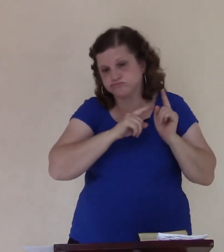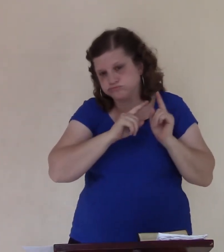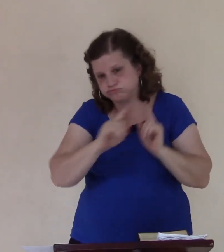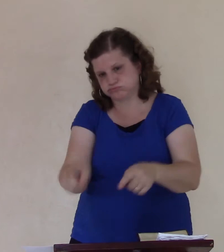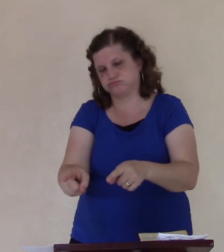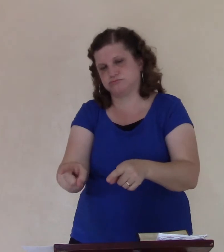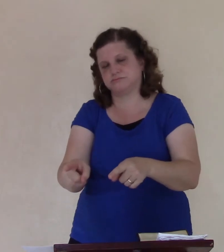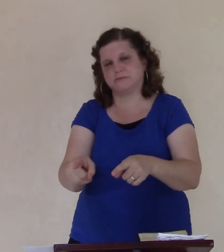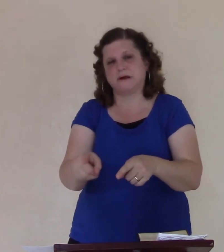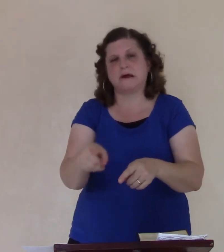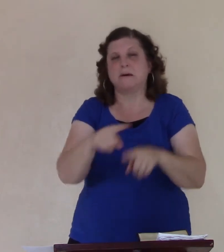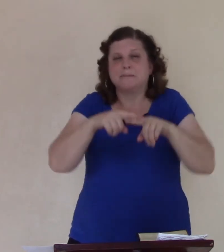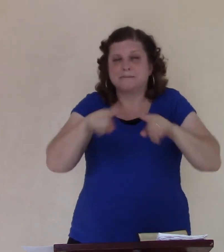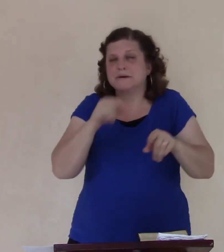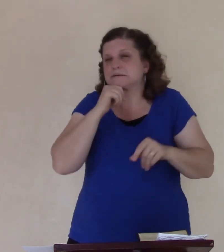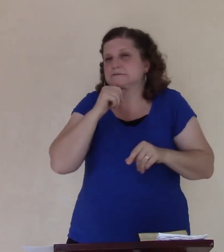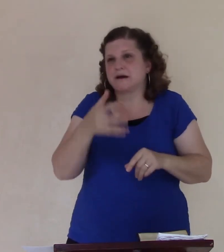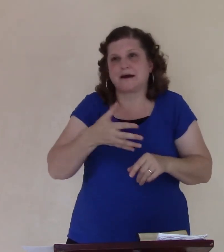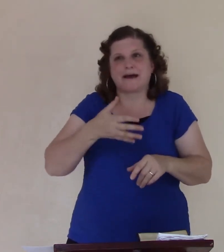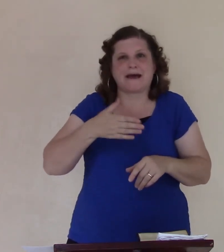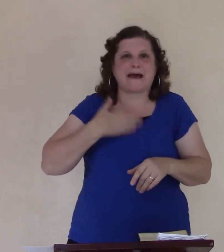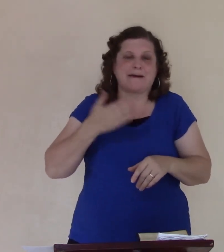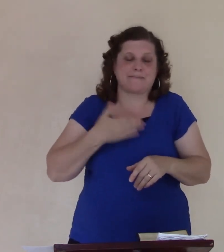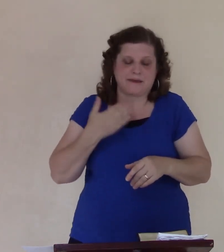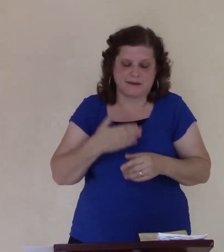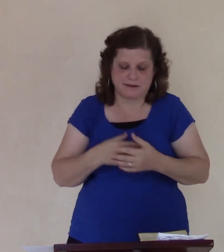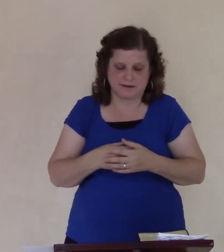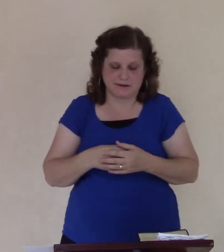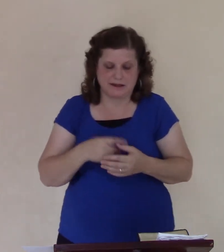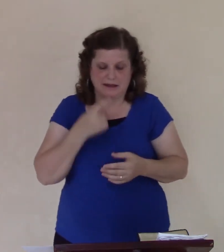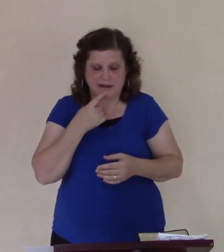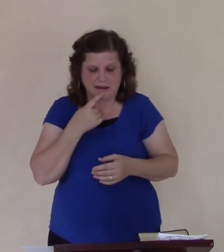east side of the city, he's going to sit down to see if God's going to destroy it. What's with that?